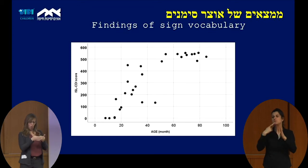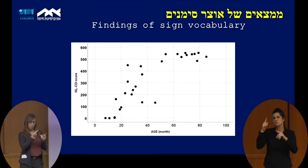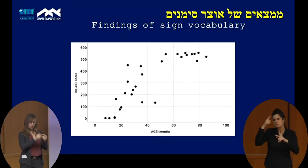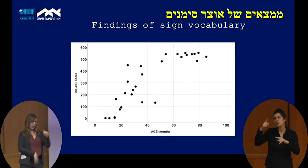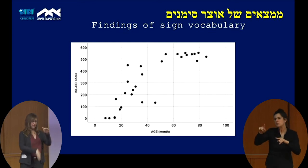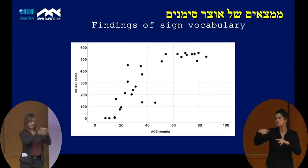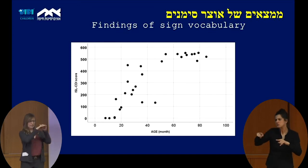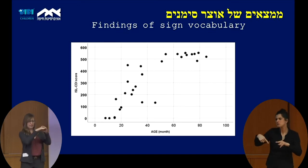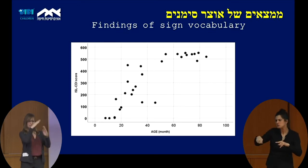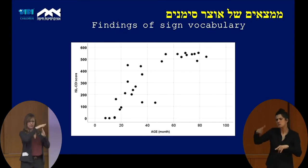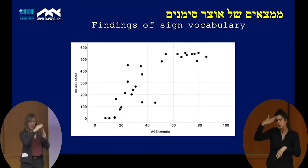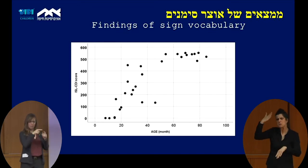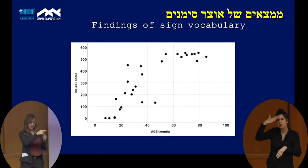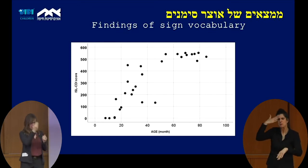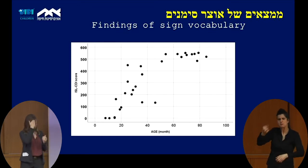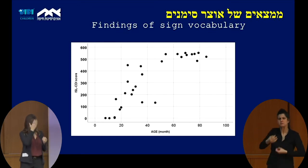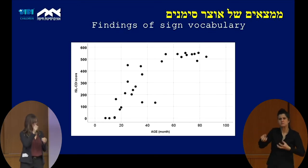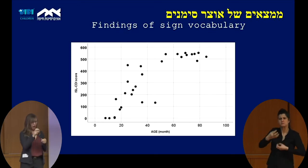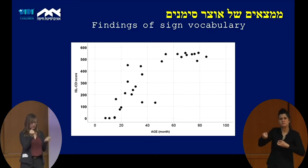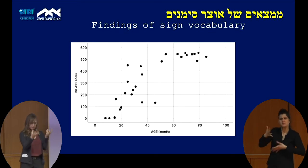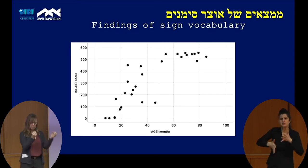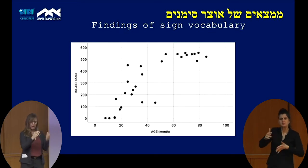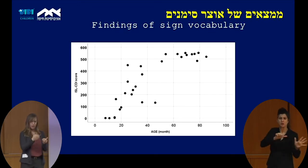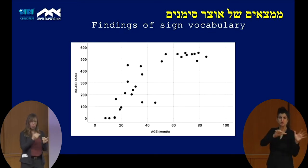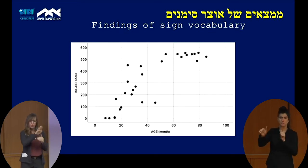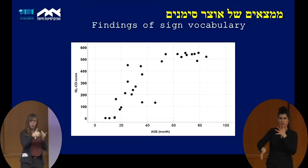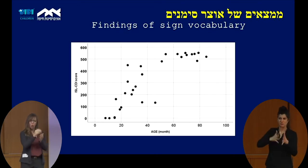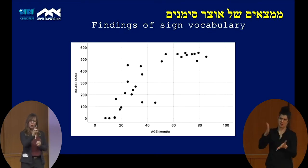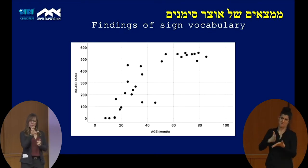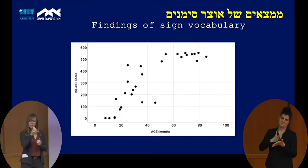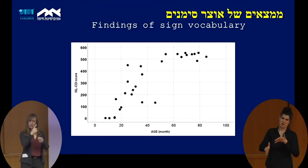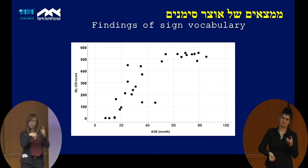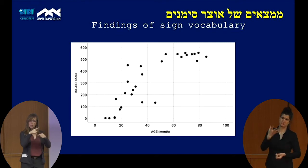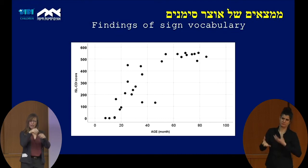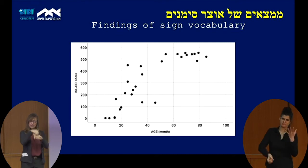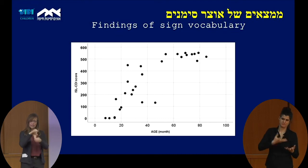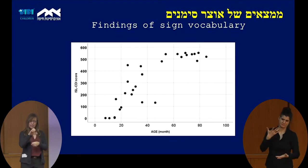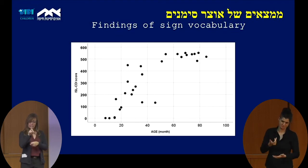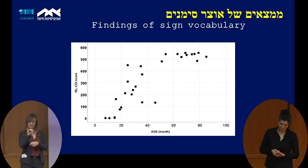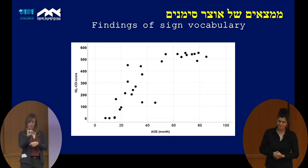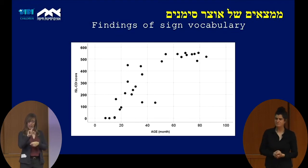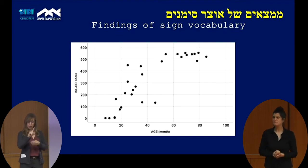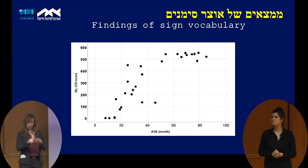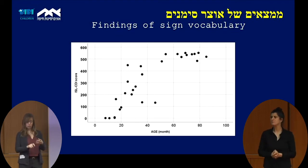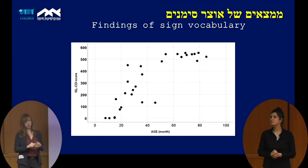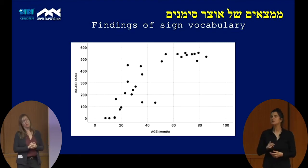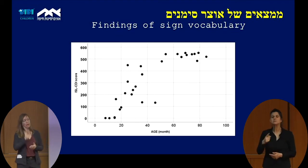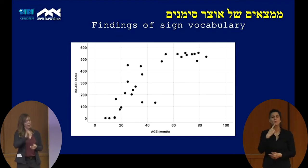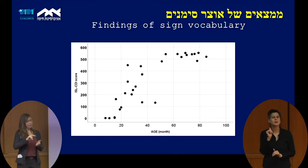and used almost all the 600 signs that are in the CDI questionnaire. This means to us